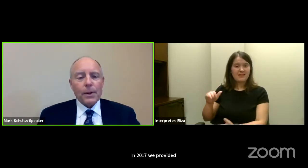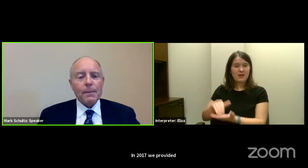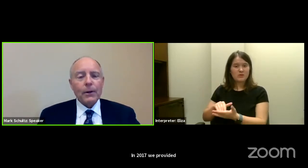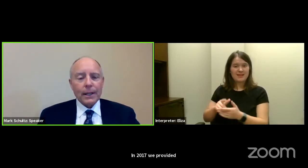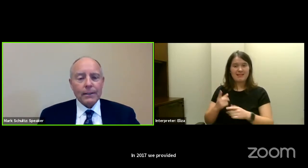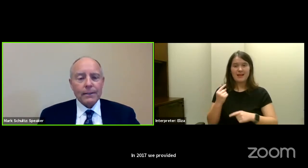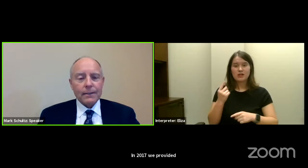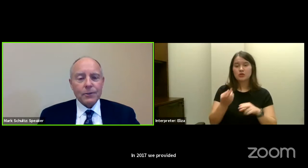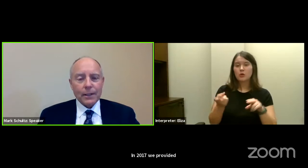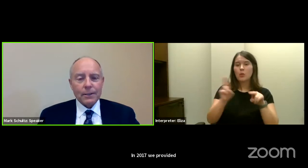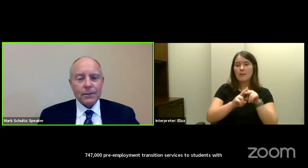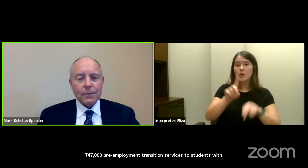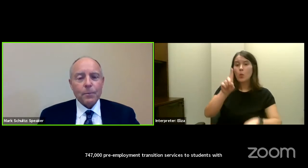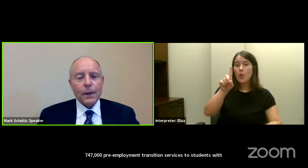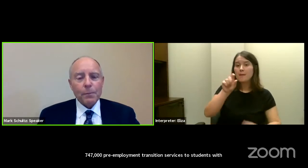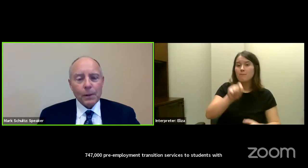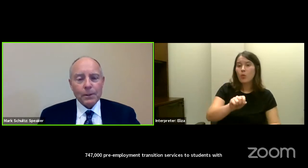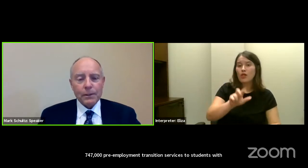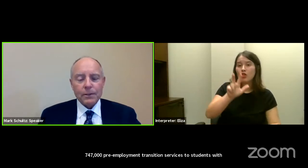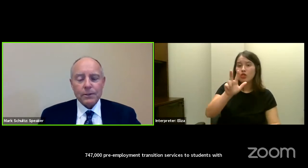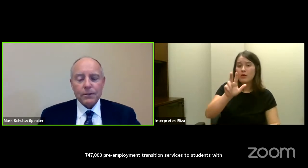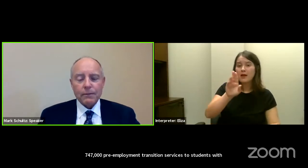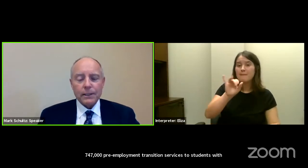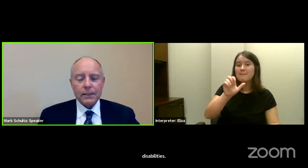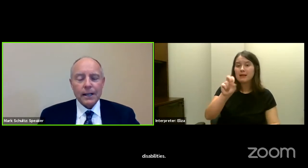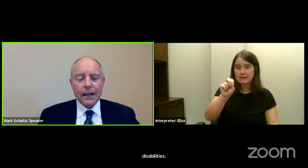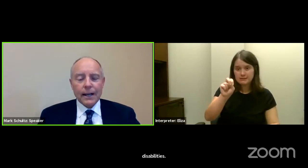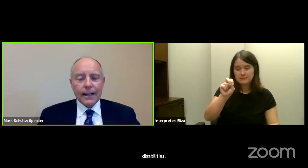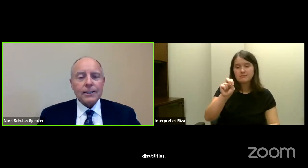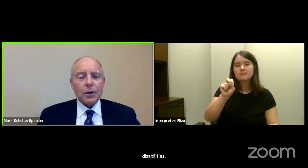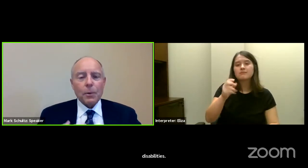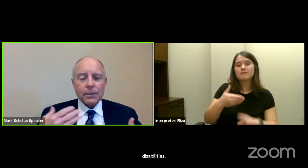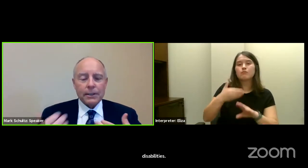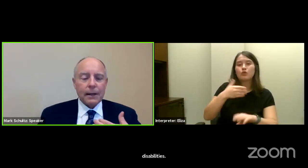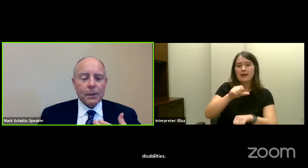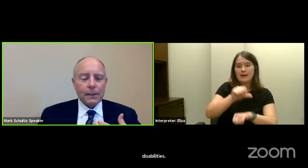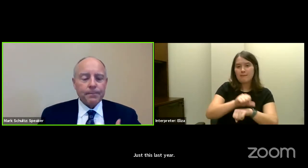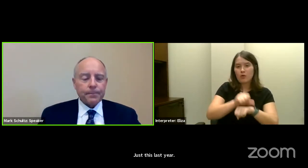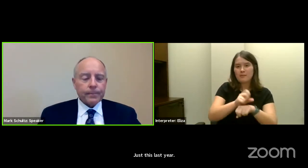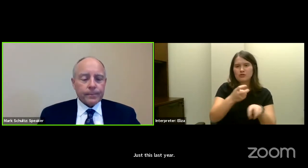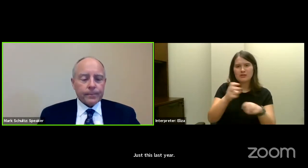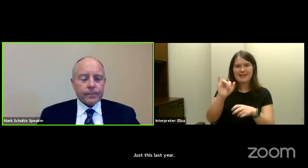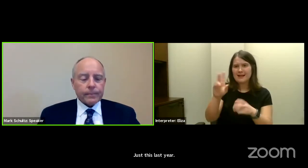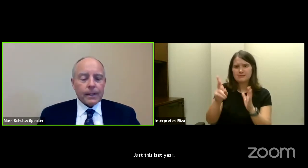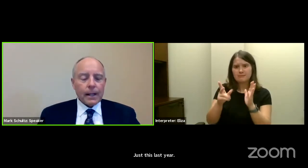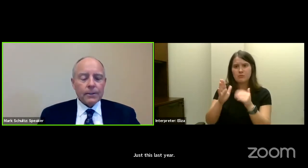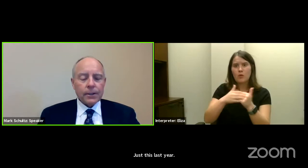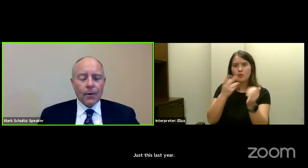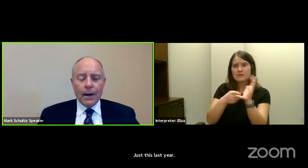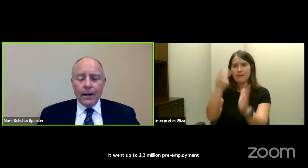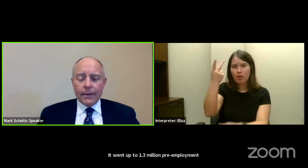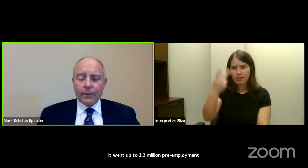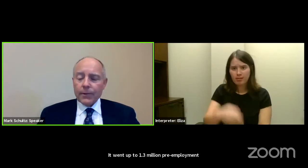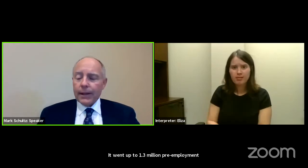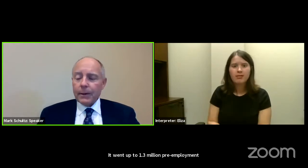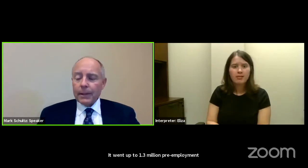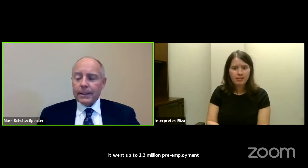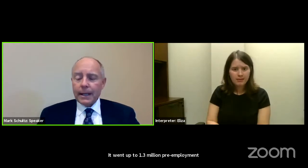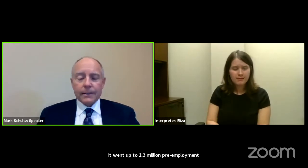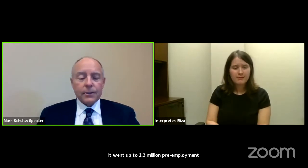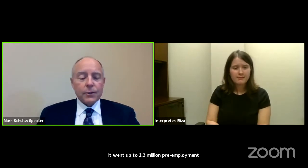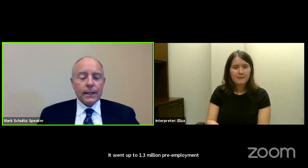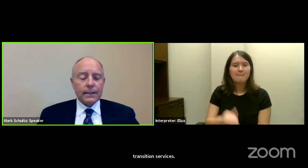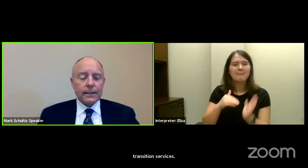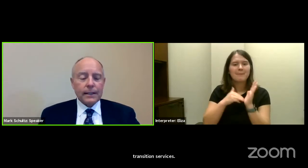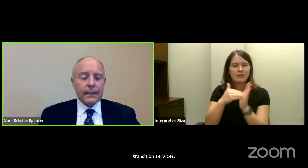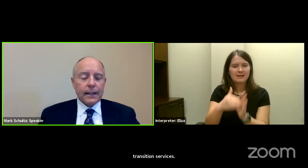1.3 million pre-employment transition services. That's almost a doubling. So the other thing that